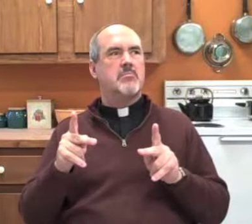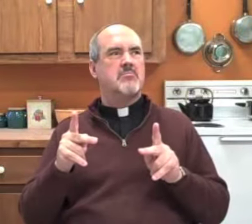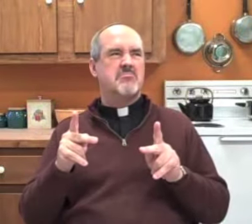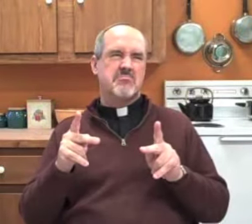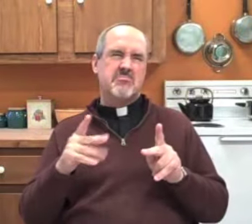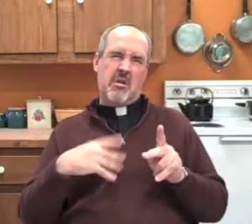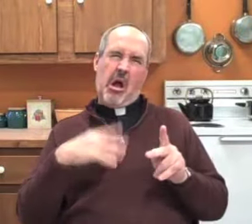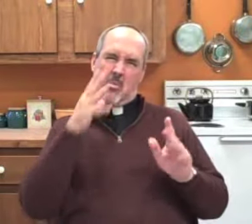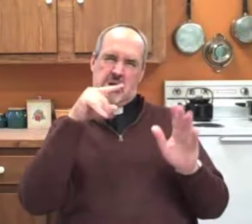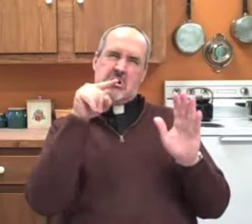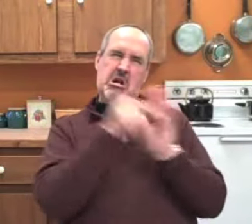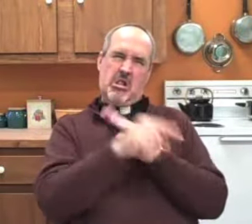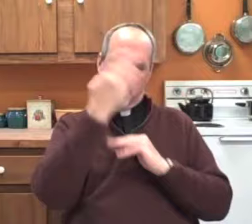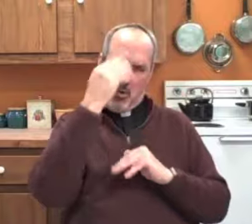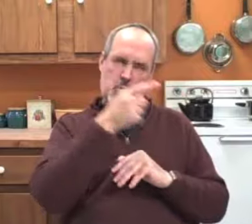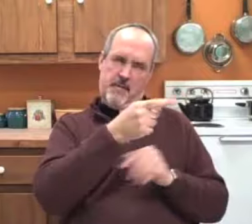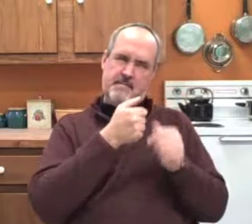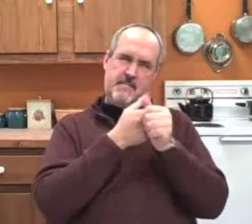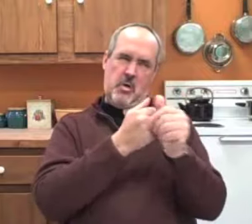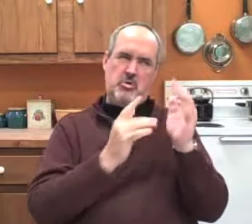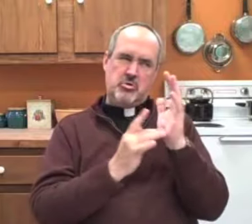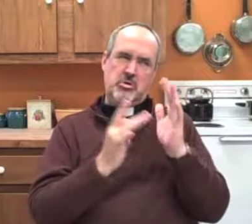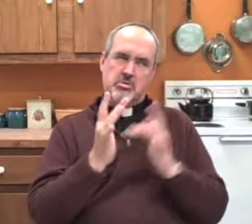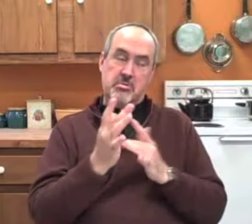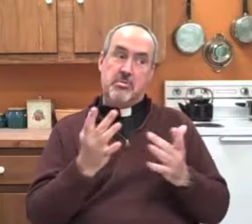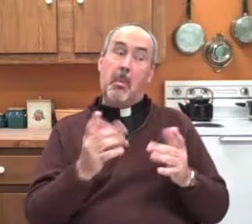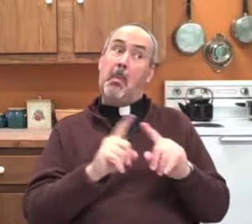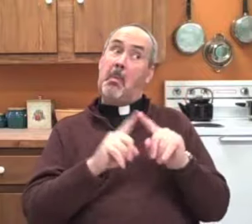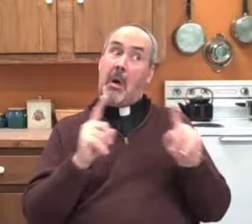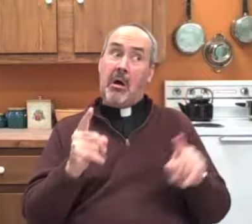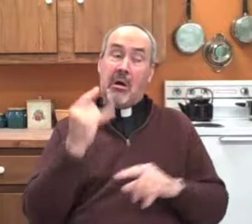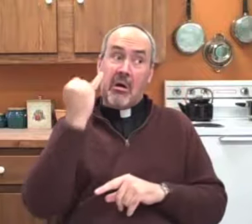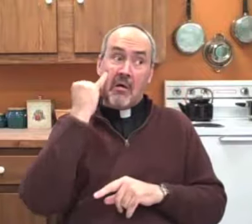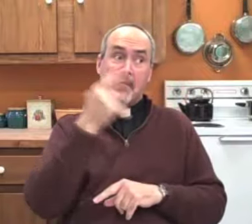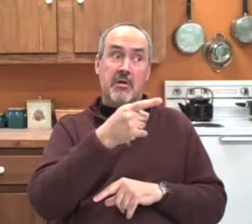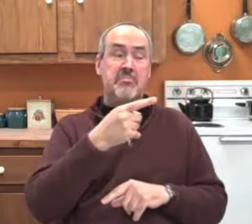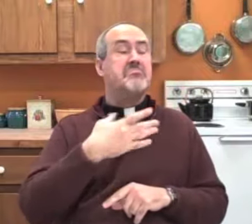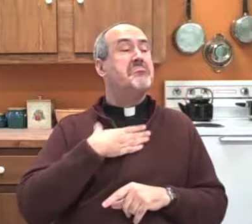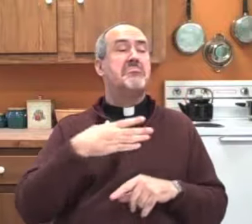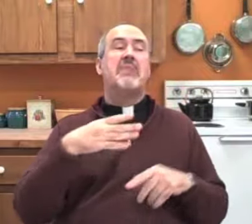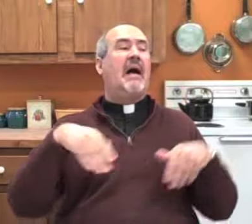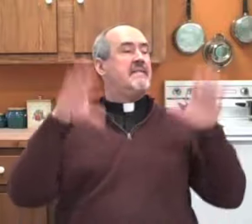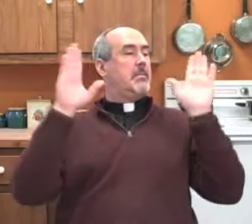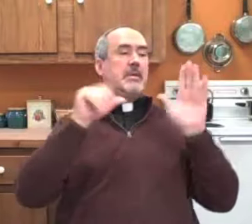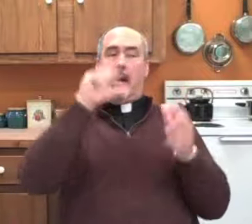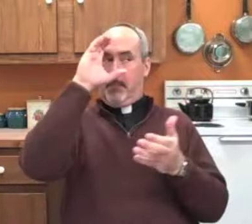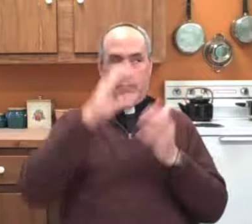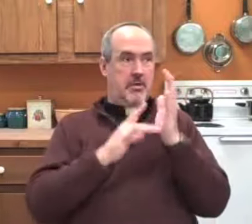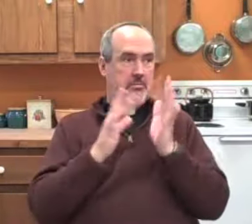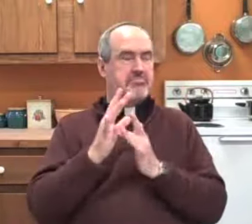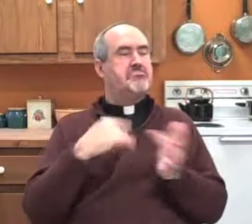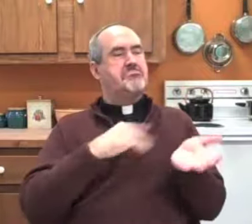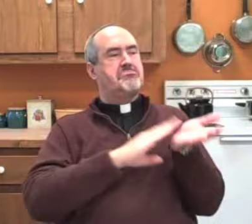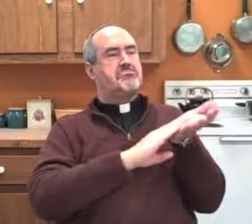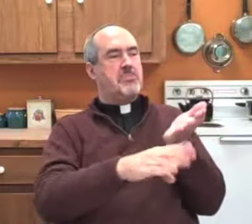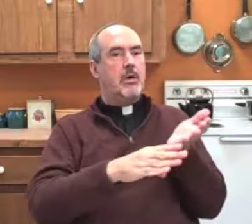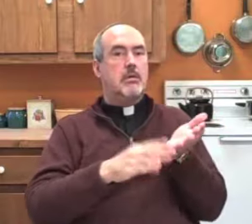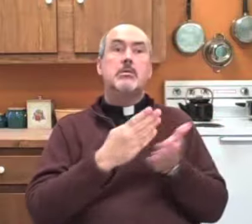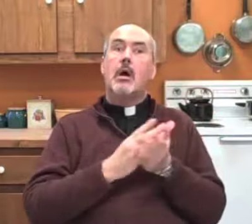Someone who is persecuted by others for following their faith and threatened the punishment of death if they don't give it up.